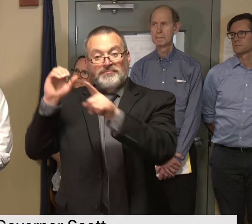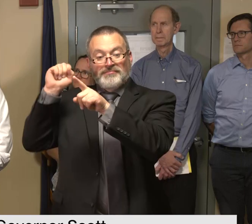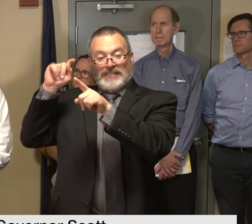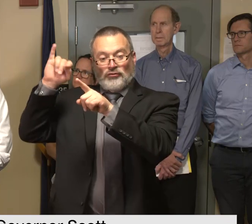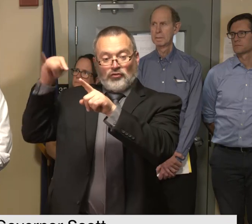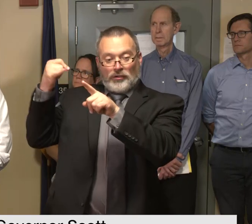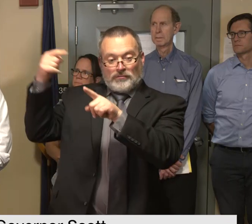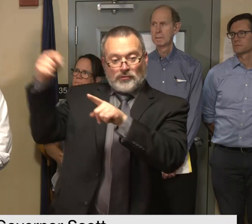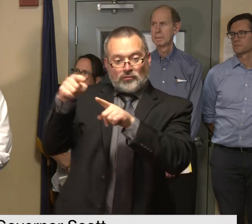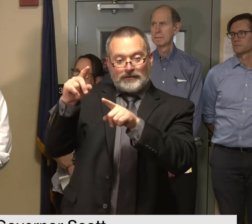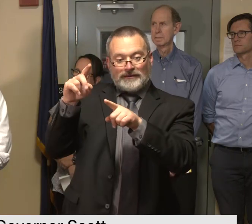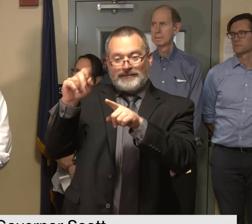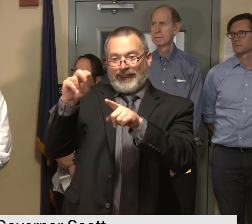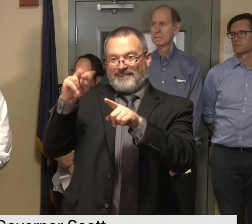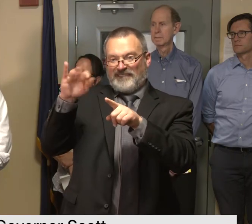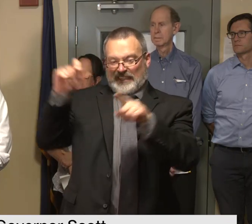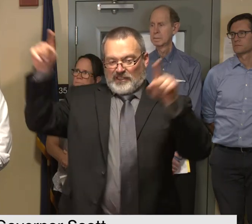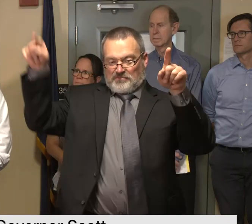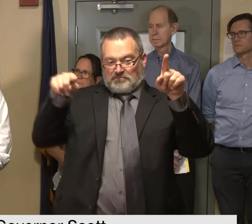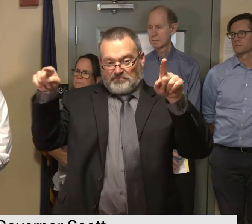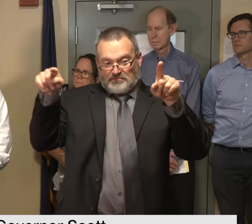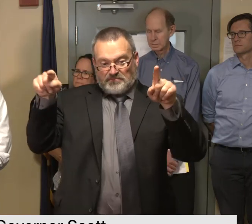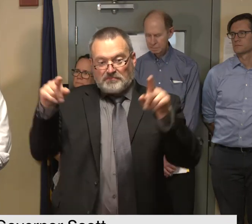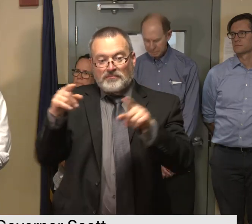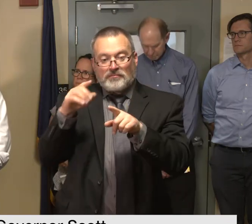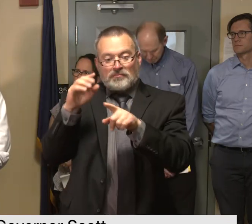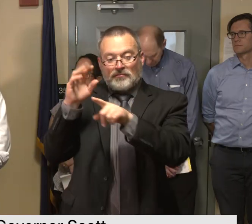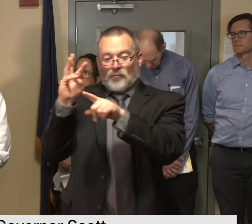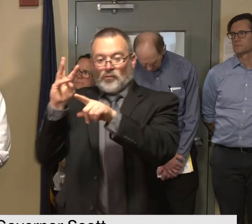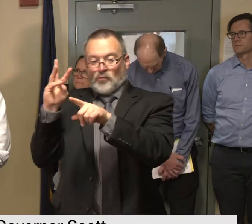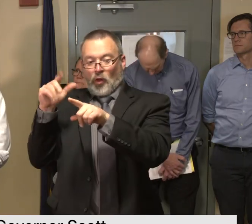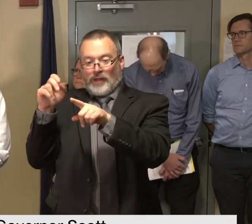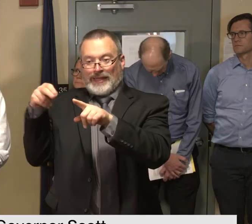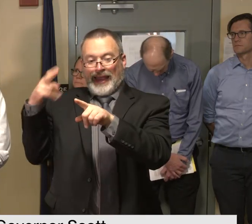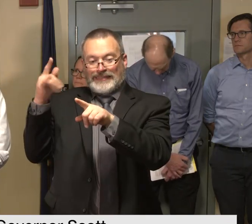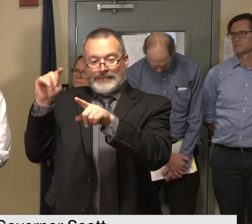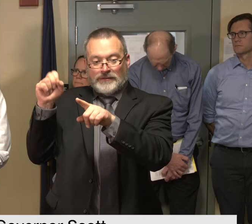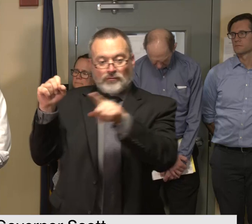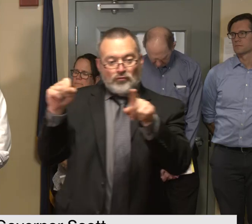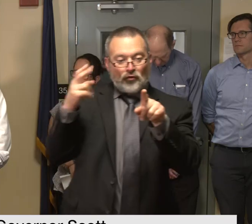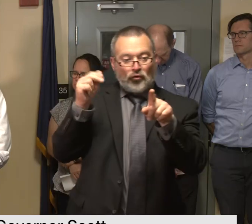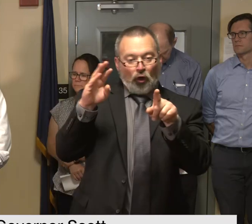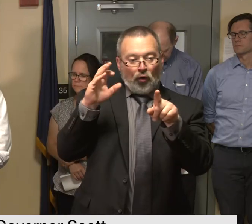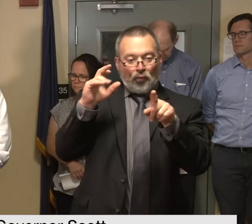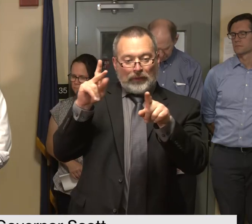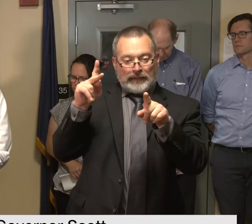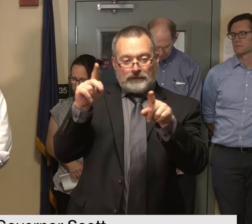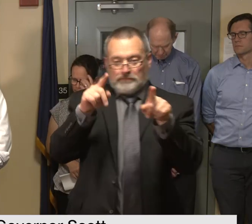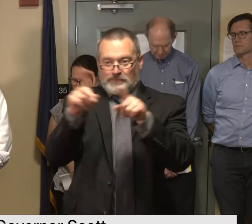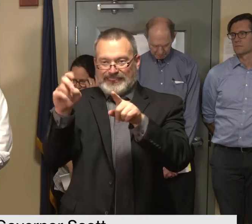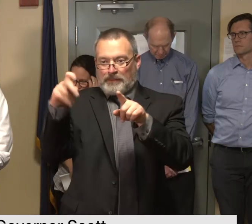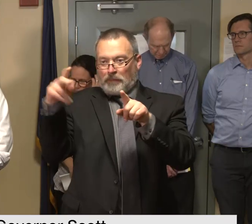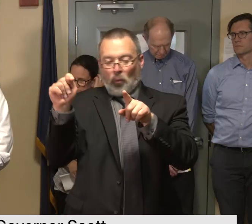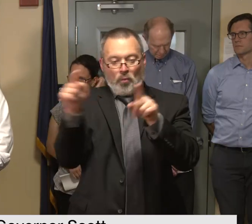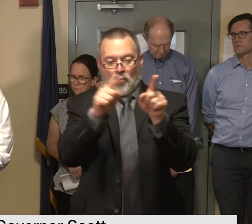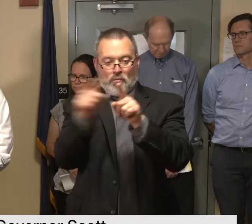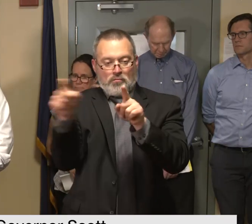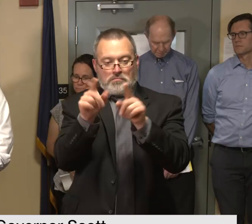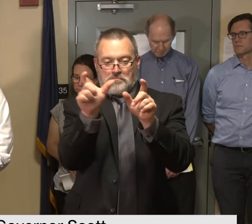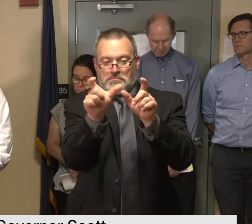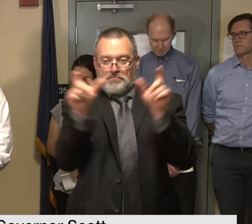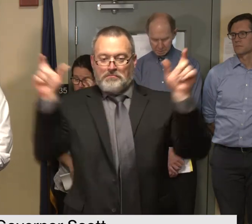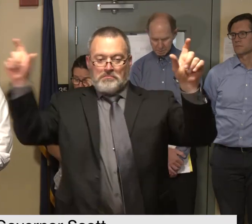and walden heights to hardwick depot yesterday at this time we did not know